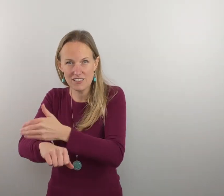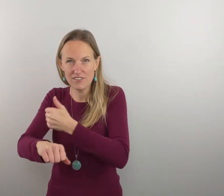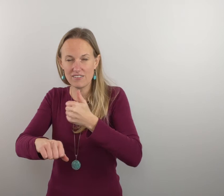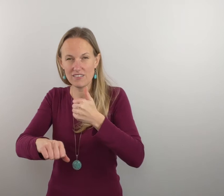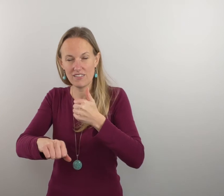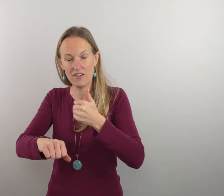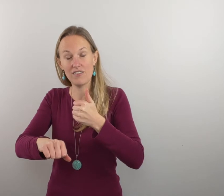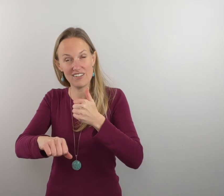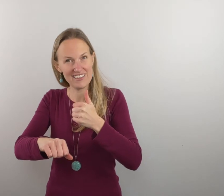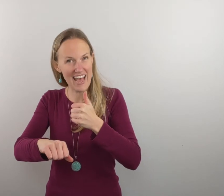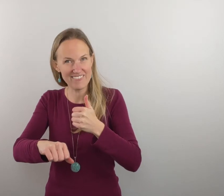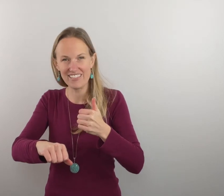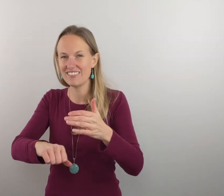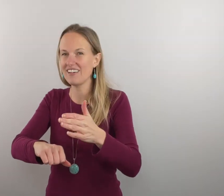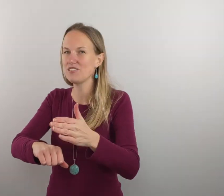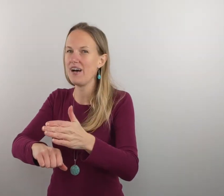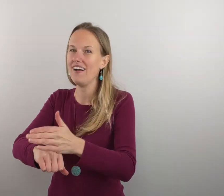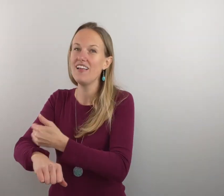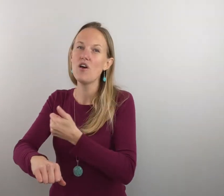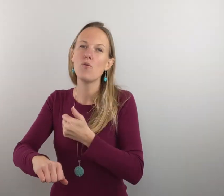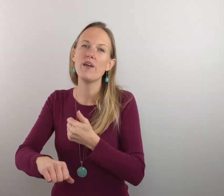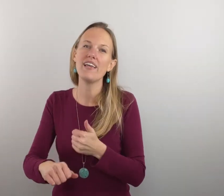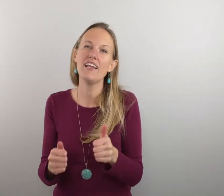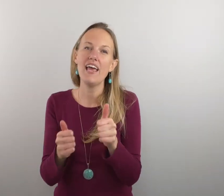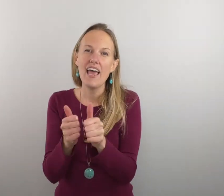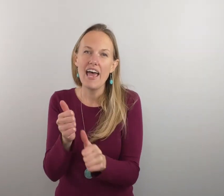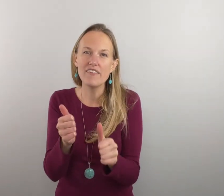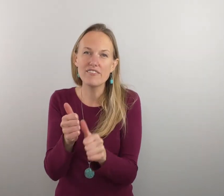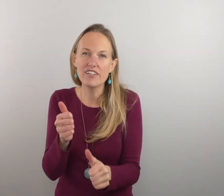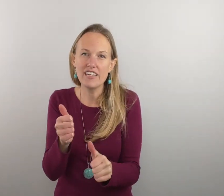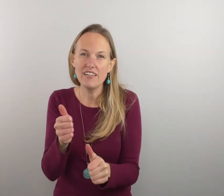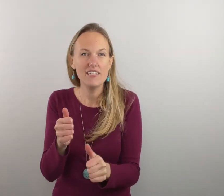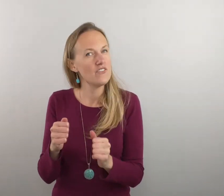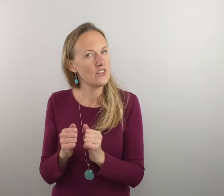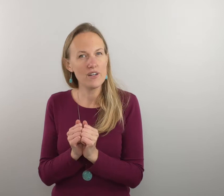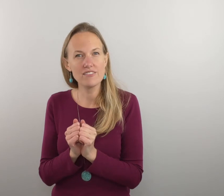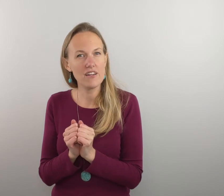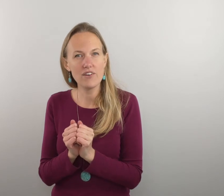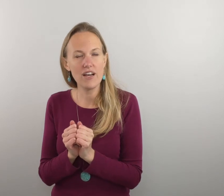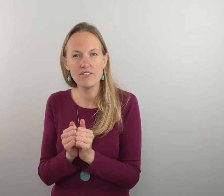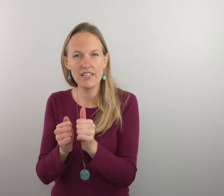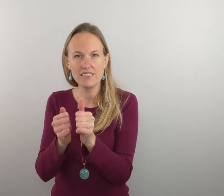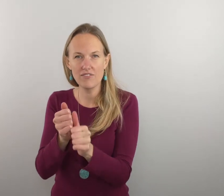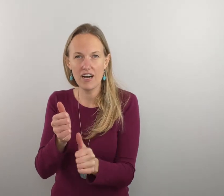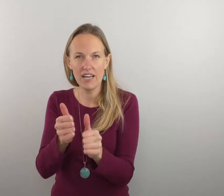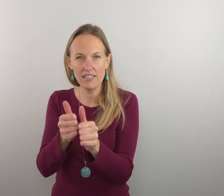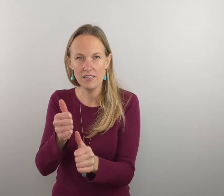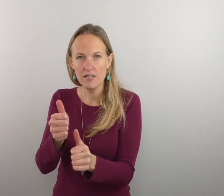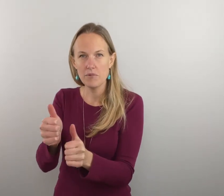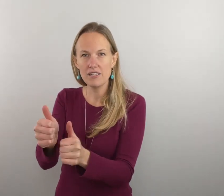do or learn that for this song as well win every if you don't have time for every that's fine but you're